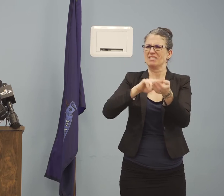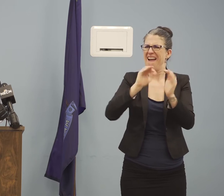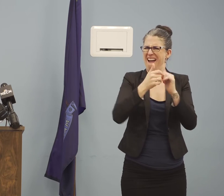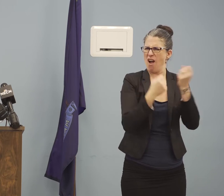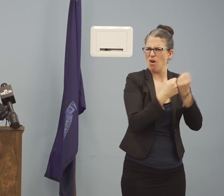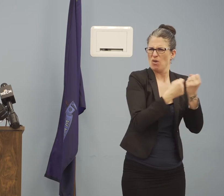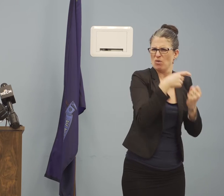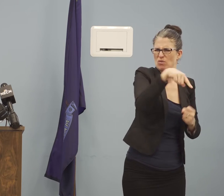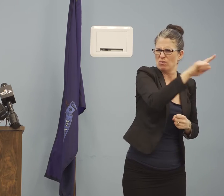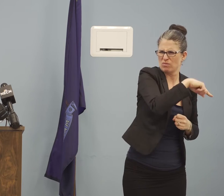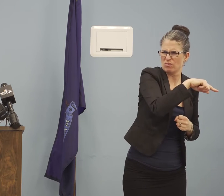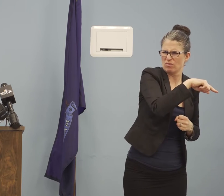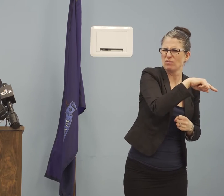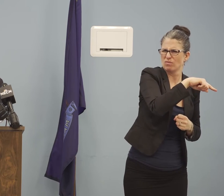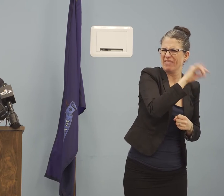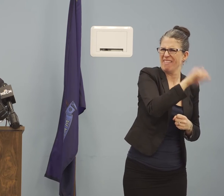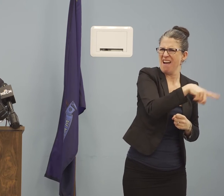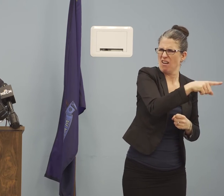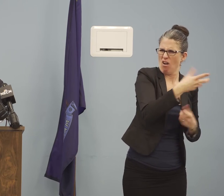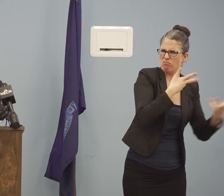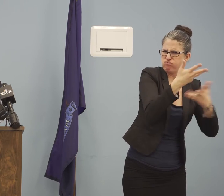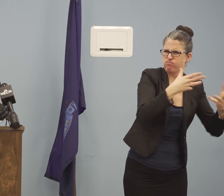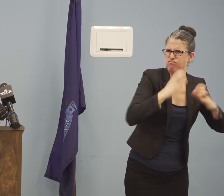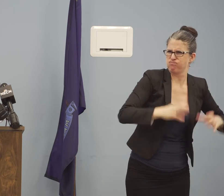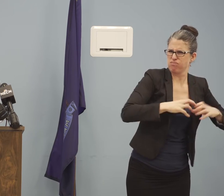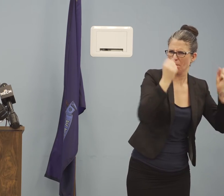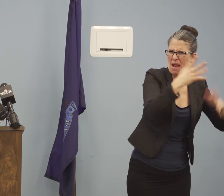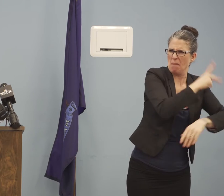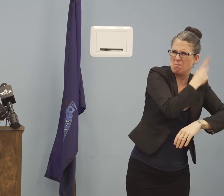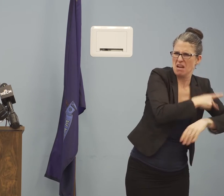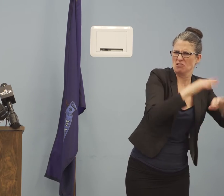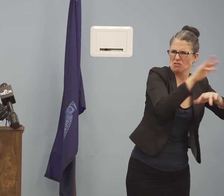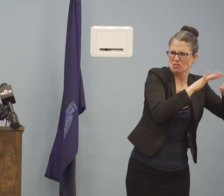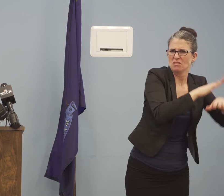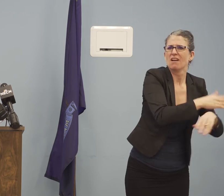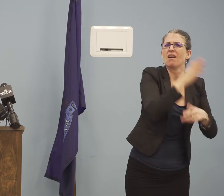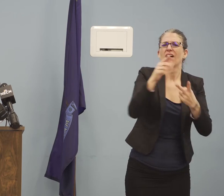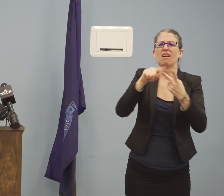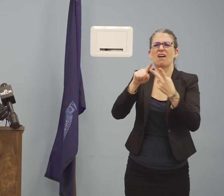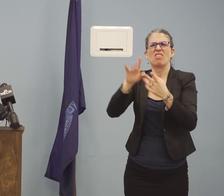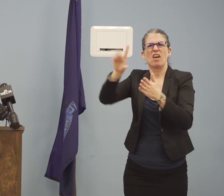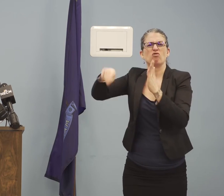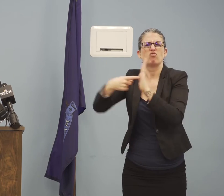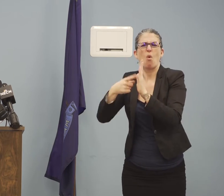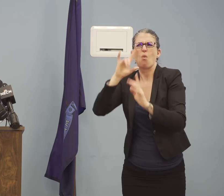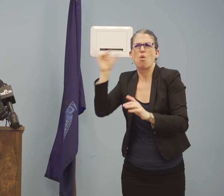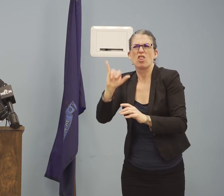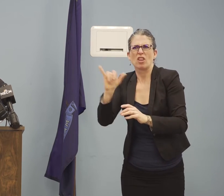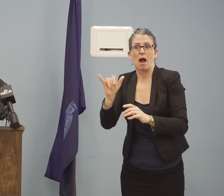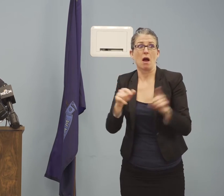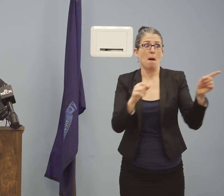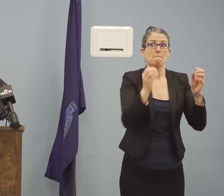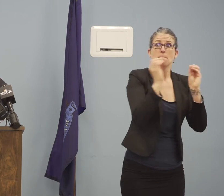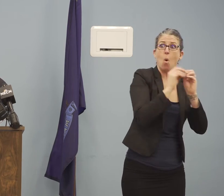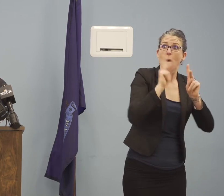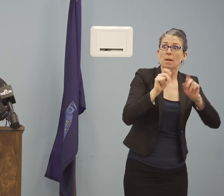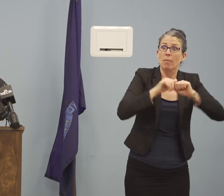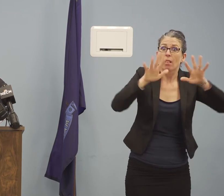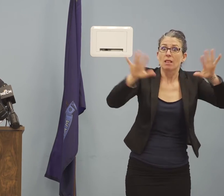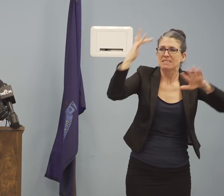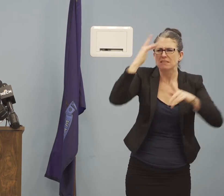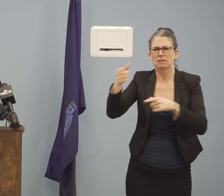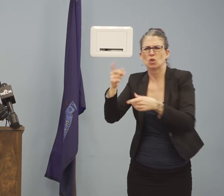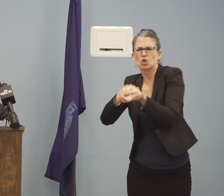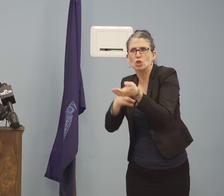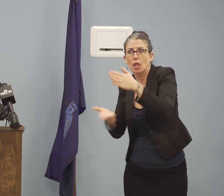their role will be as more of these cases, you know, go out in the community and more people are staying home? You got it. I'm going to take those in reverse order